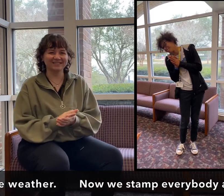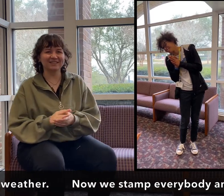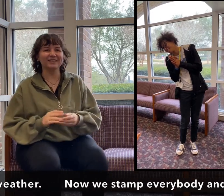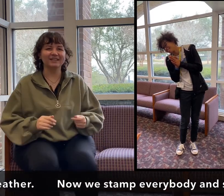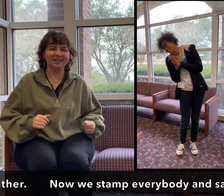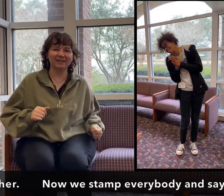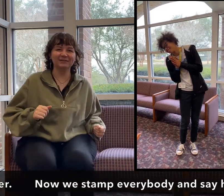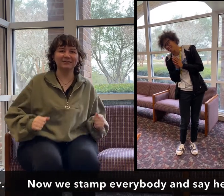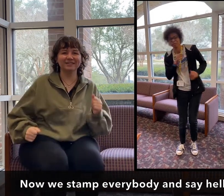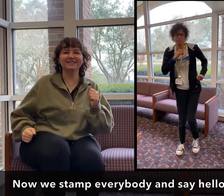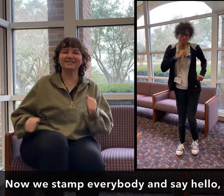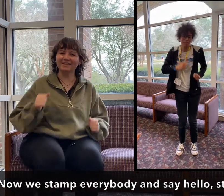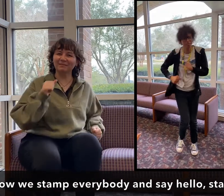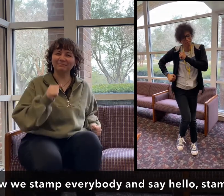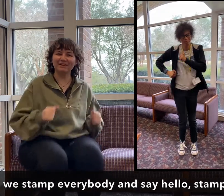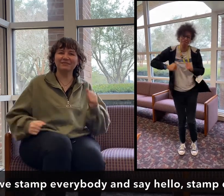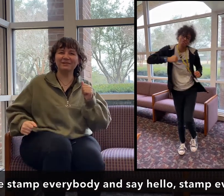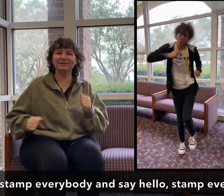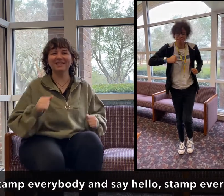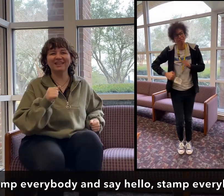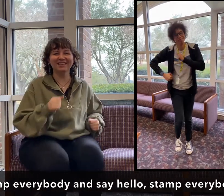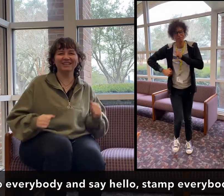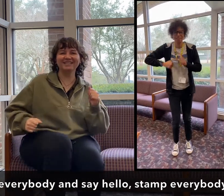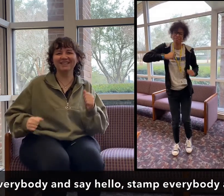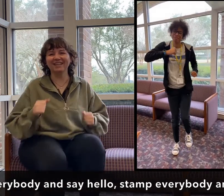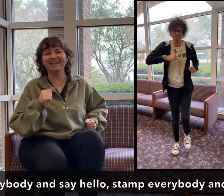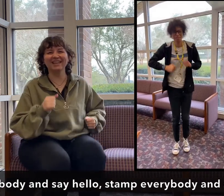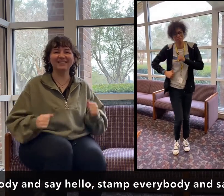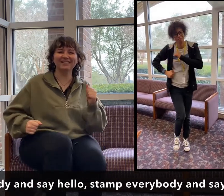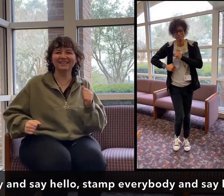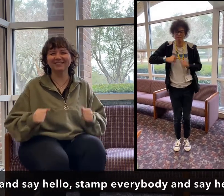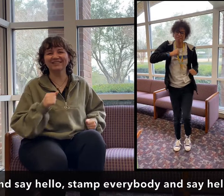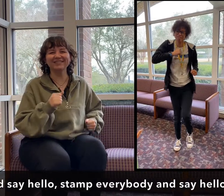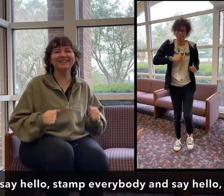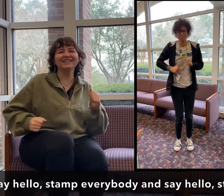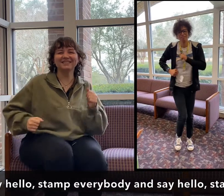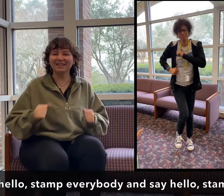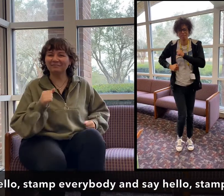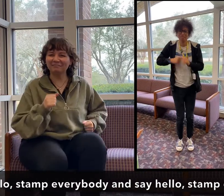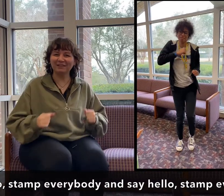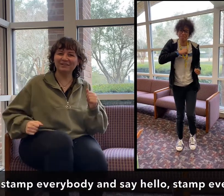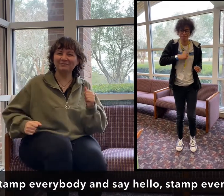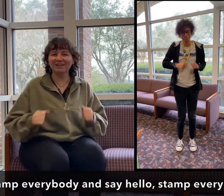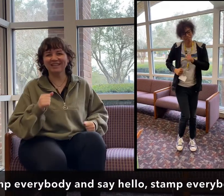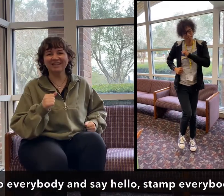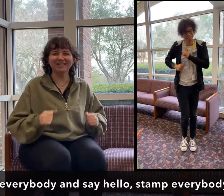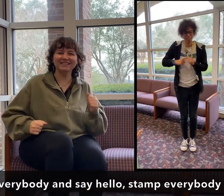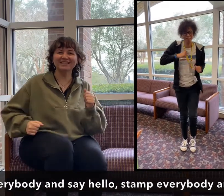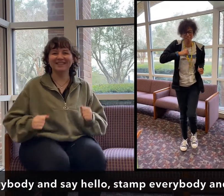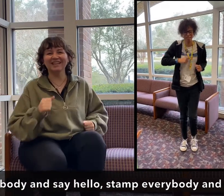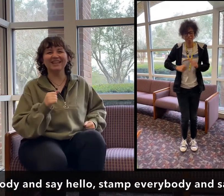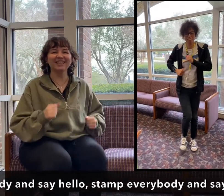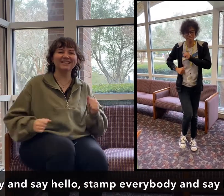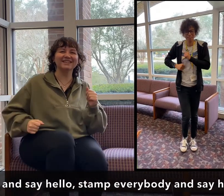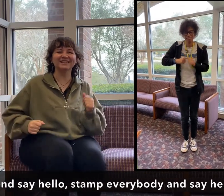Now we're stamp everybody and say hello. Step everybody and say hello.